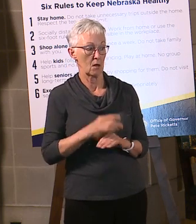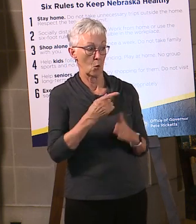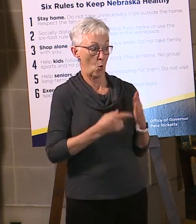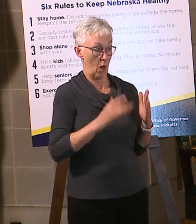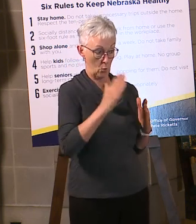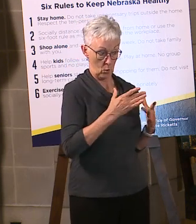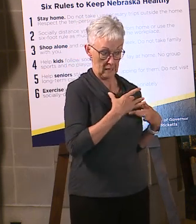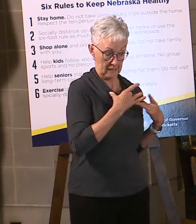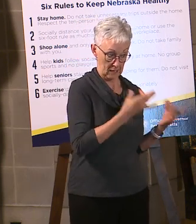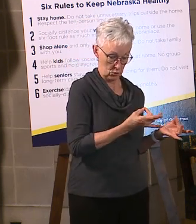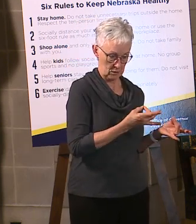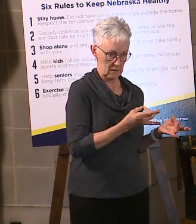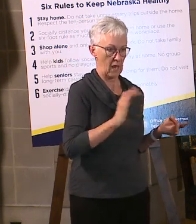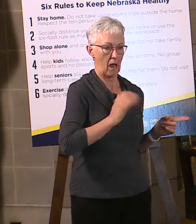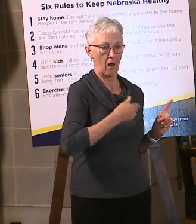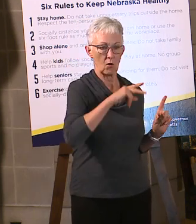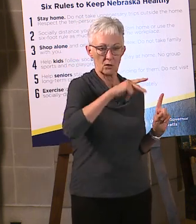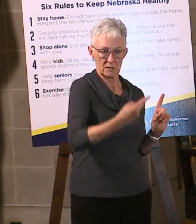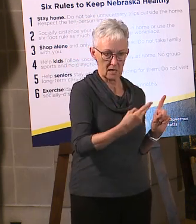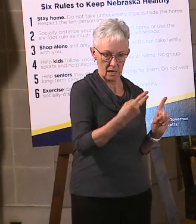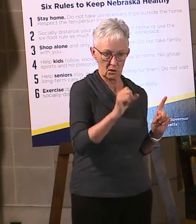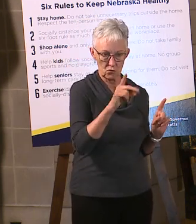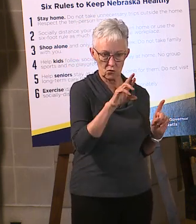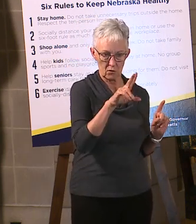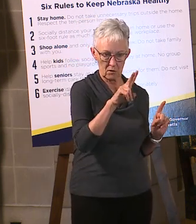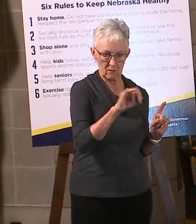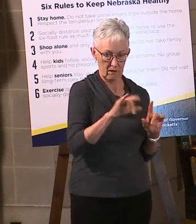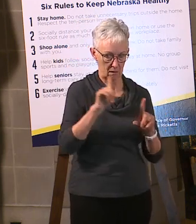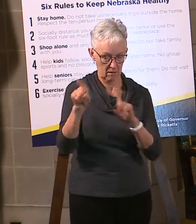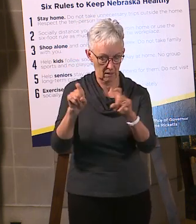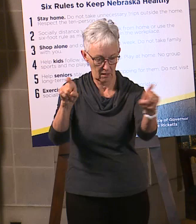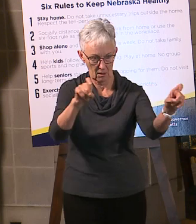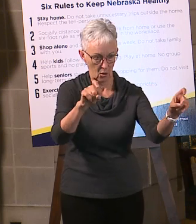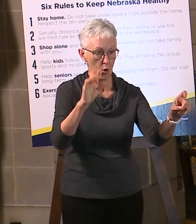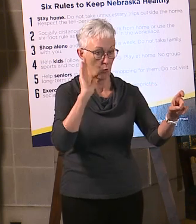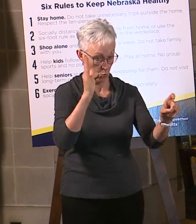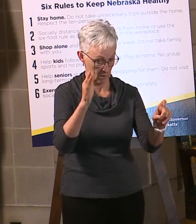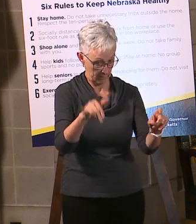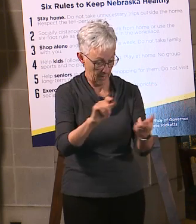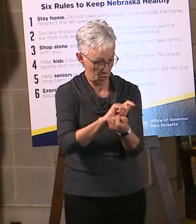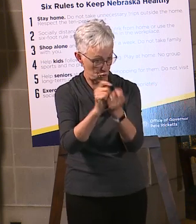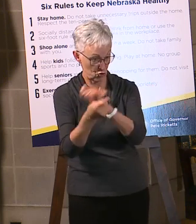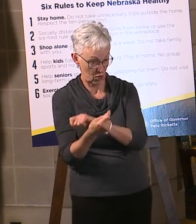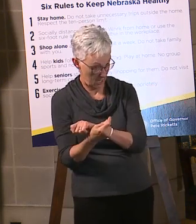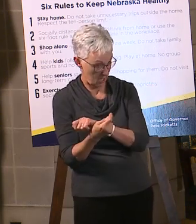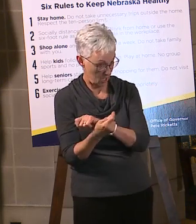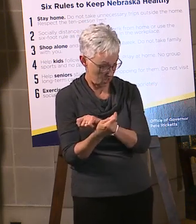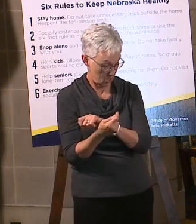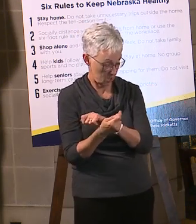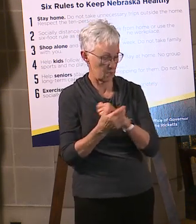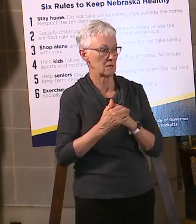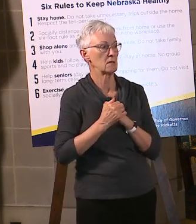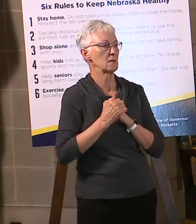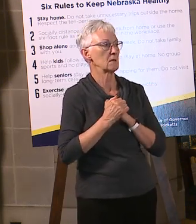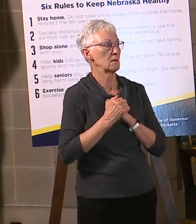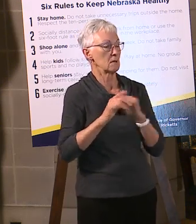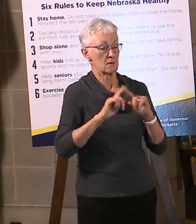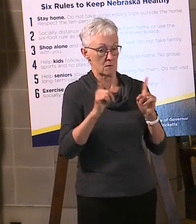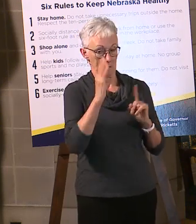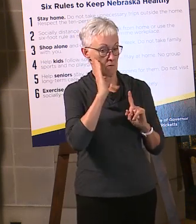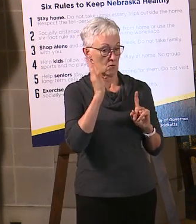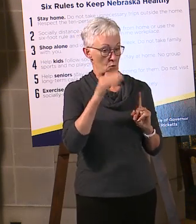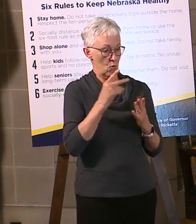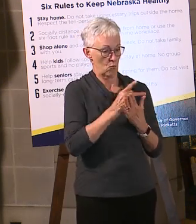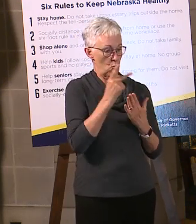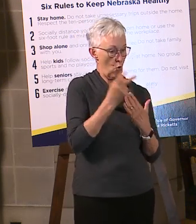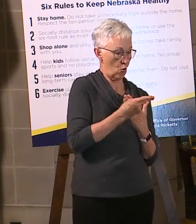is from the second survey, is there a shift in that? The other thing we also know is that the programs that have been provided so